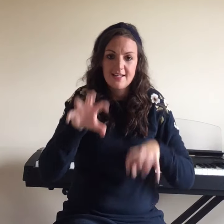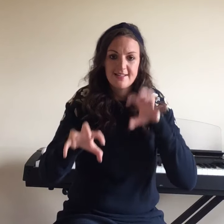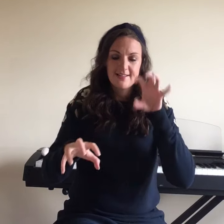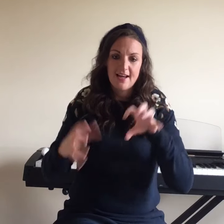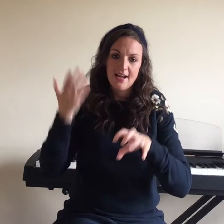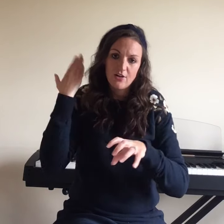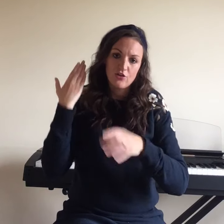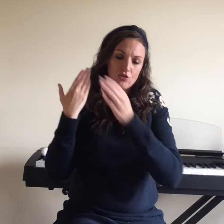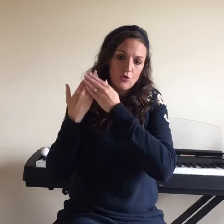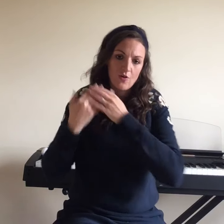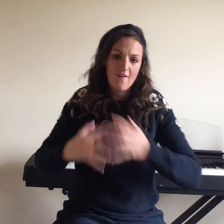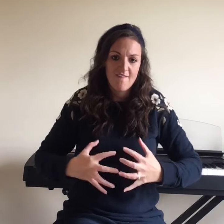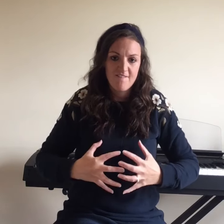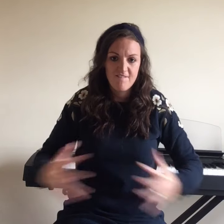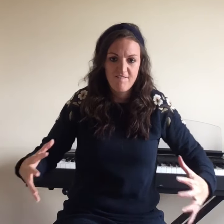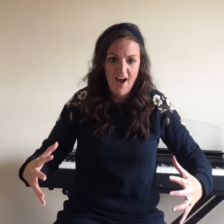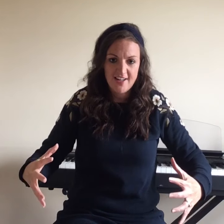Dinosaur Fat.